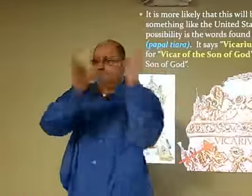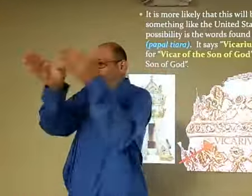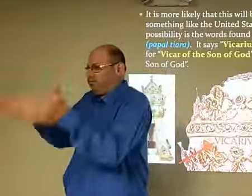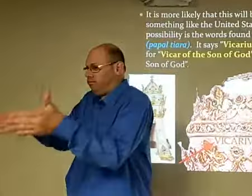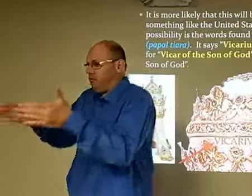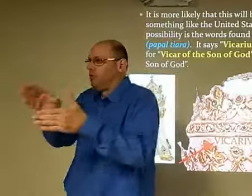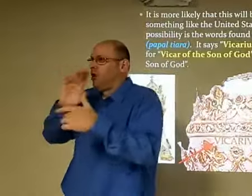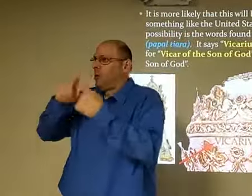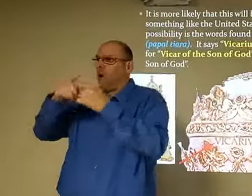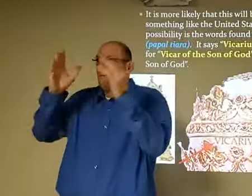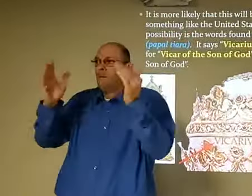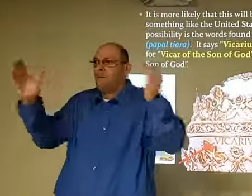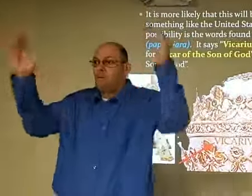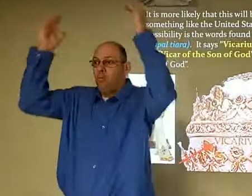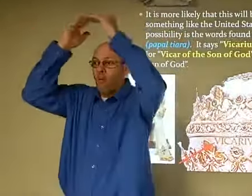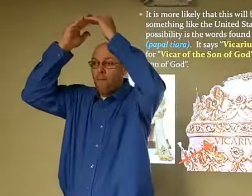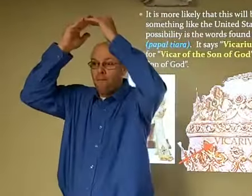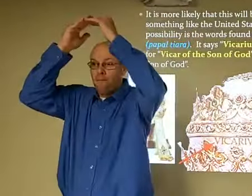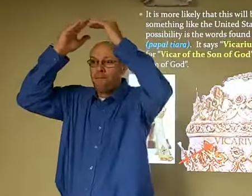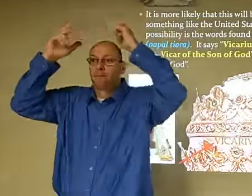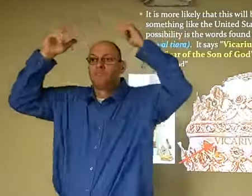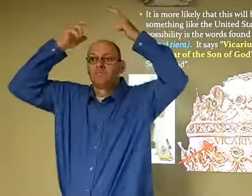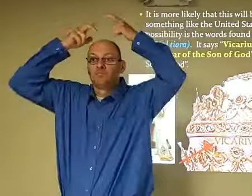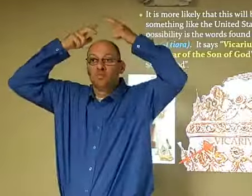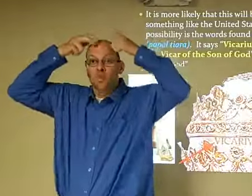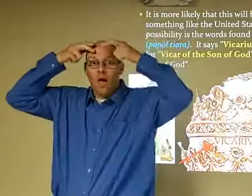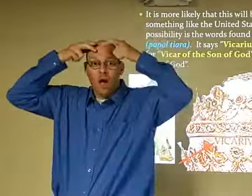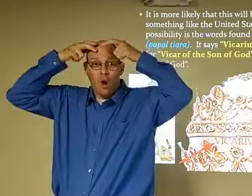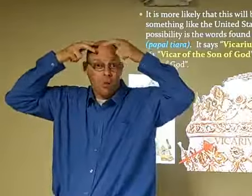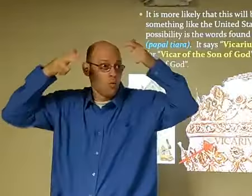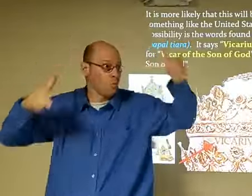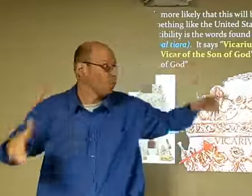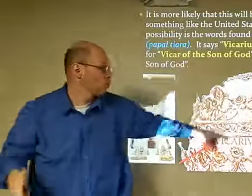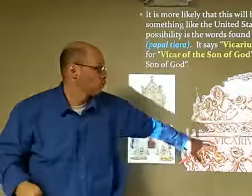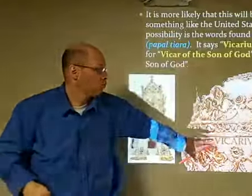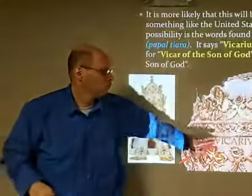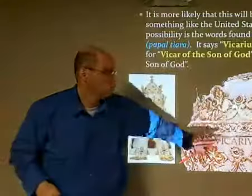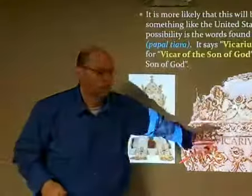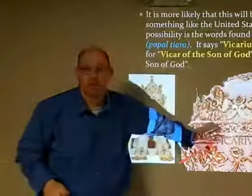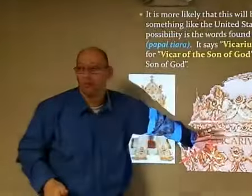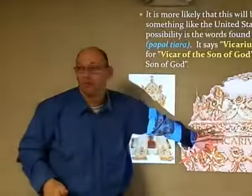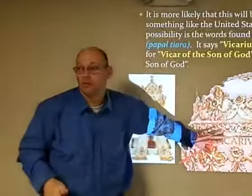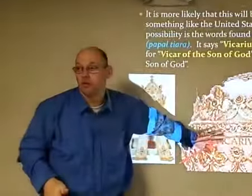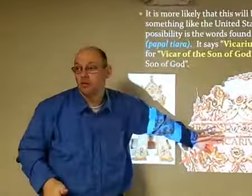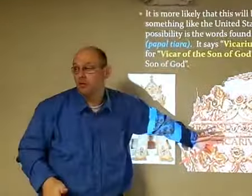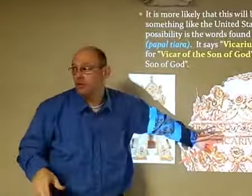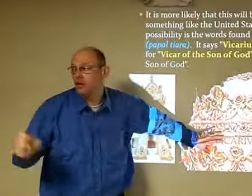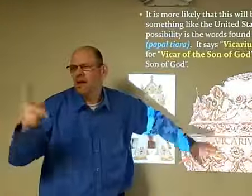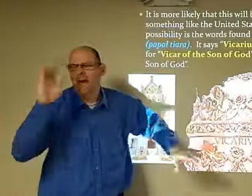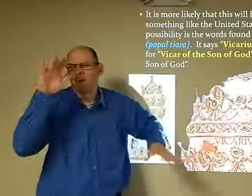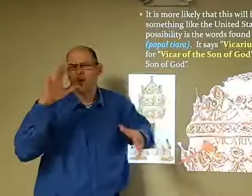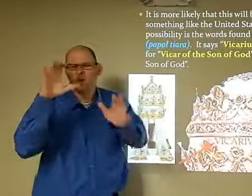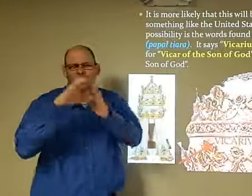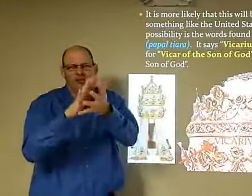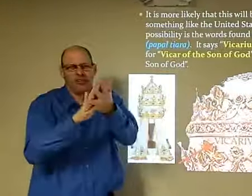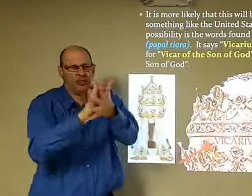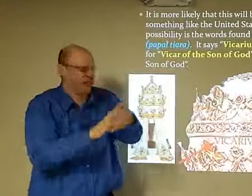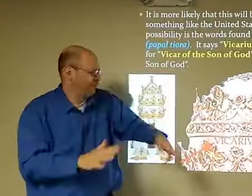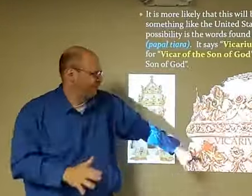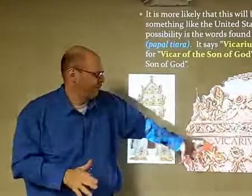okay so I want to shift my lesson here back on track and we're going to talk about